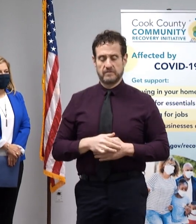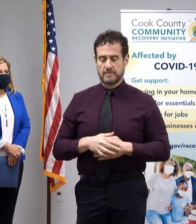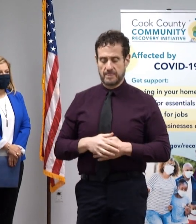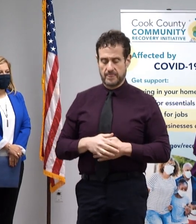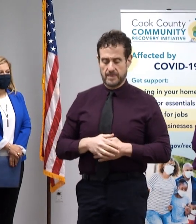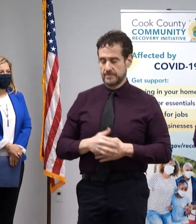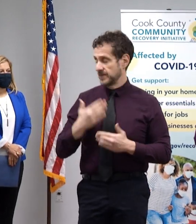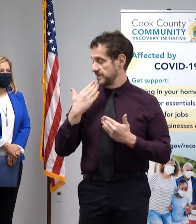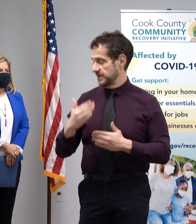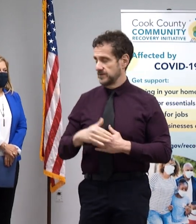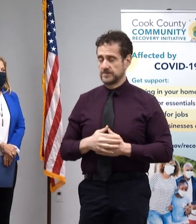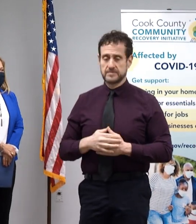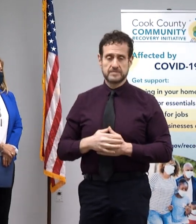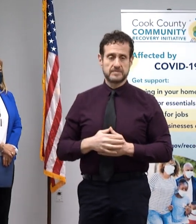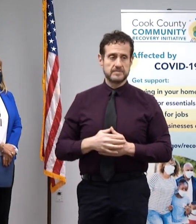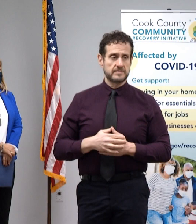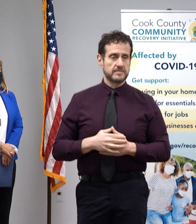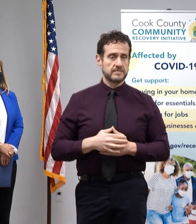Thank you, Ebony.